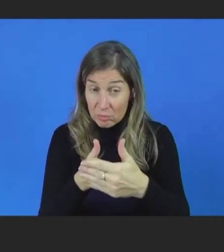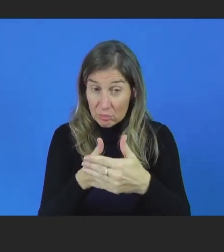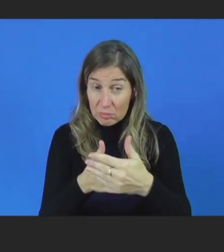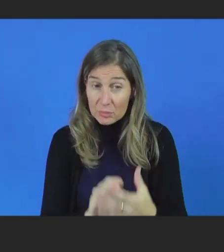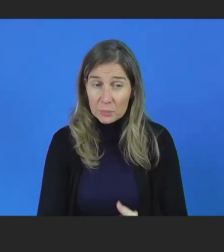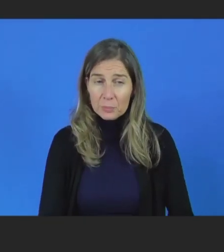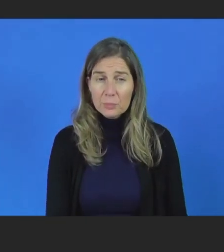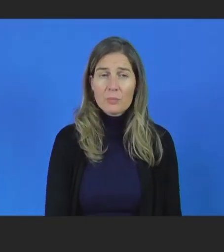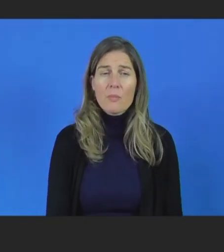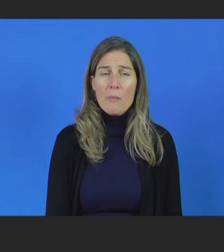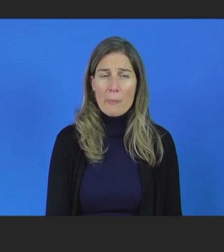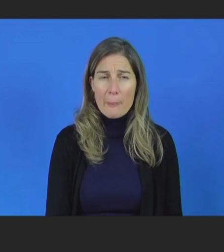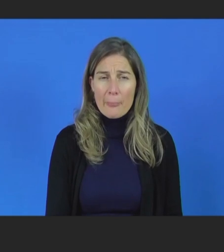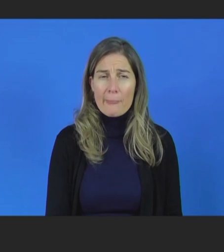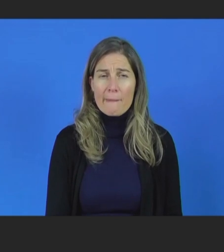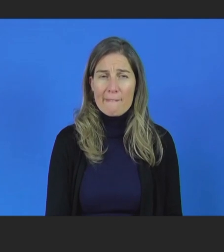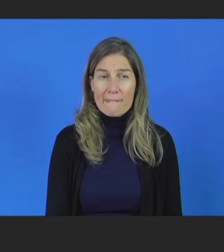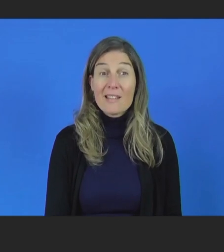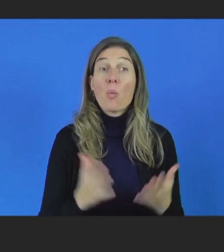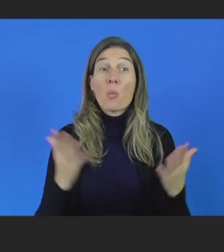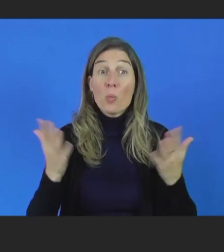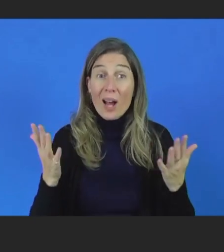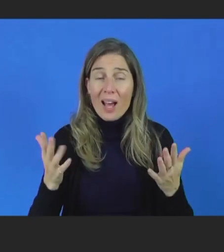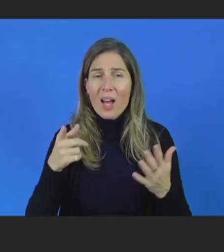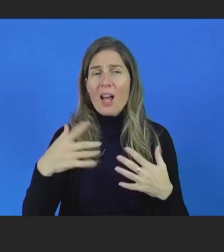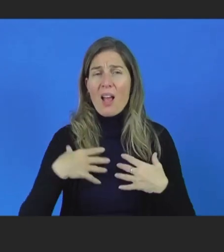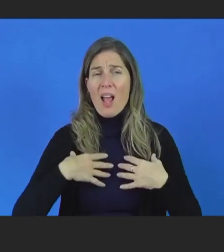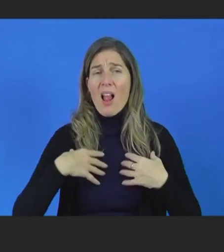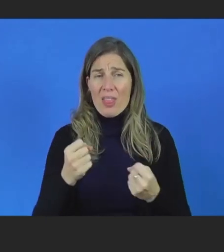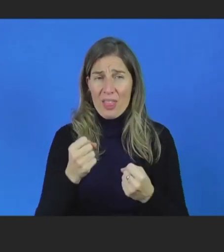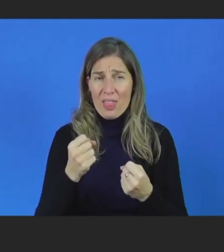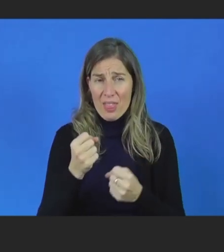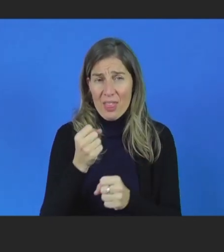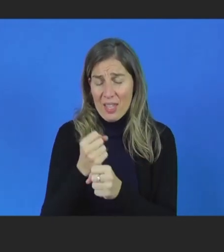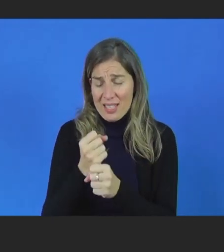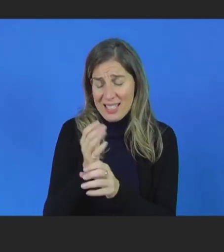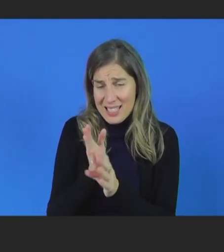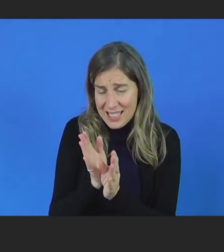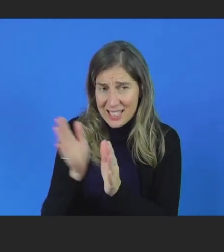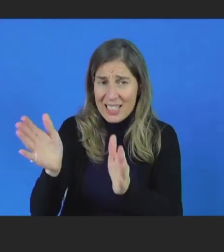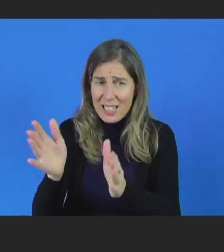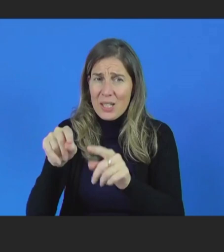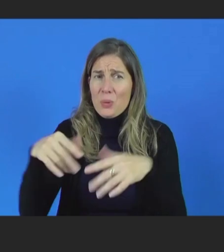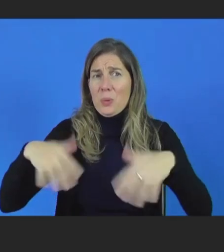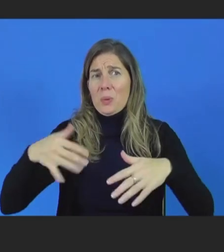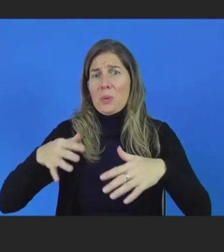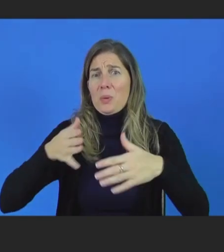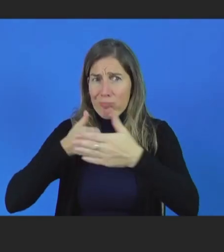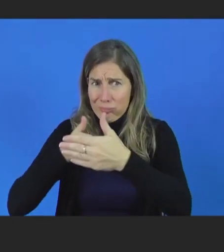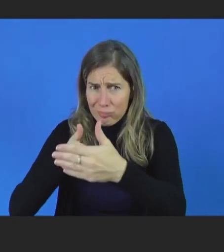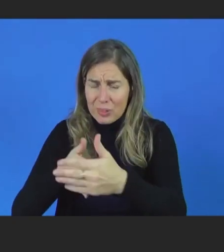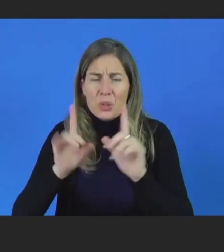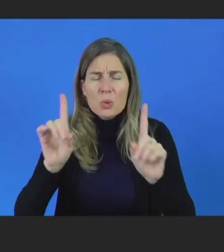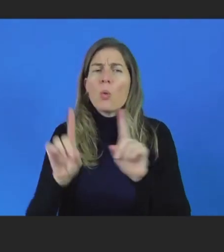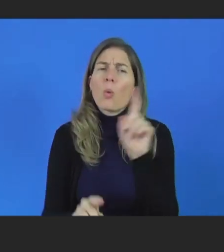And especially in the health sector. And they are looking at how do we, besides the